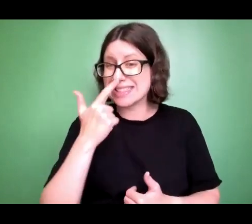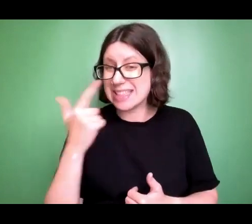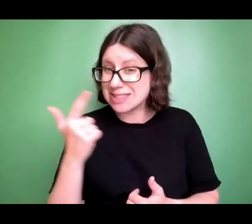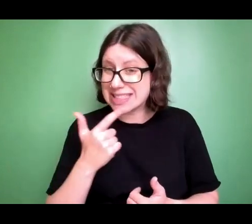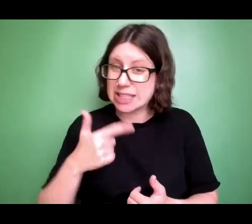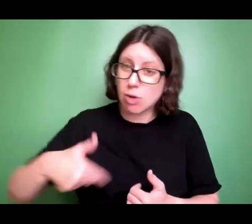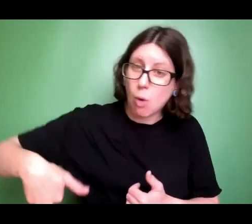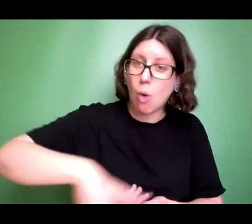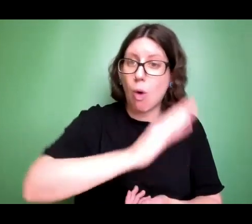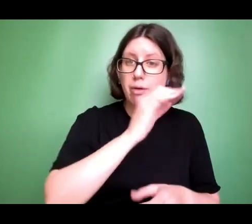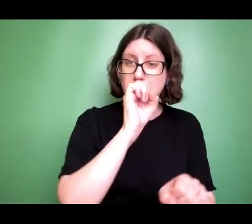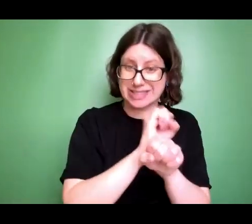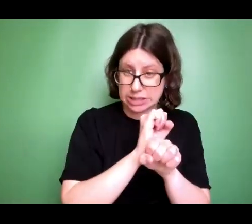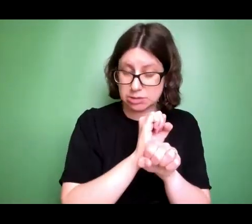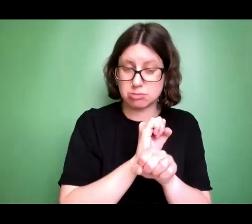rehabilitation center.